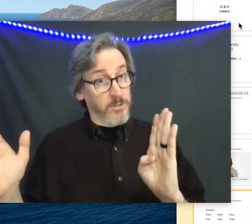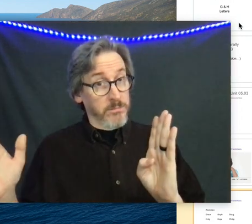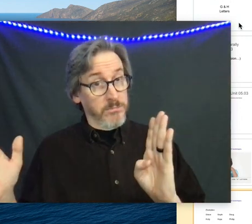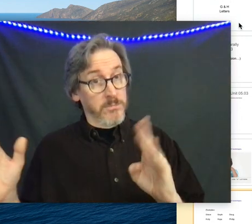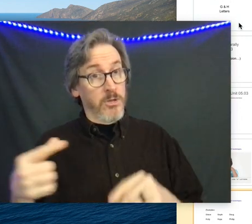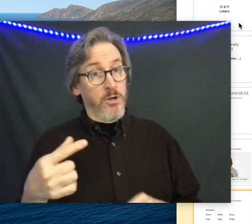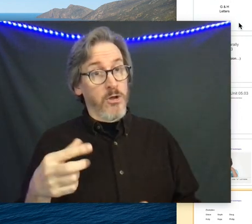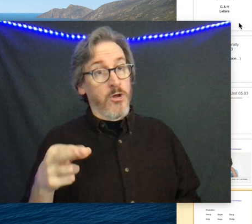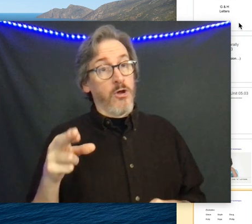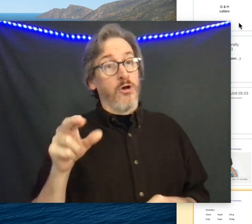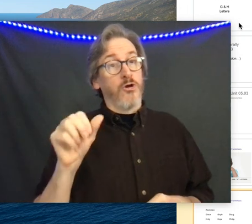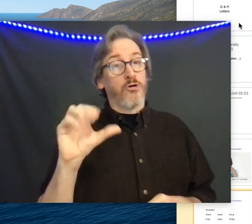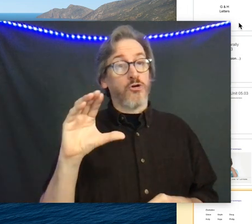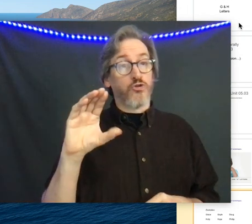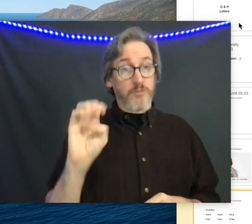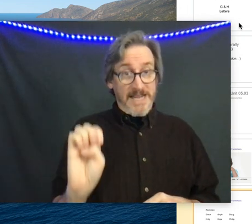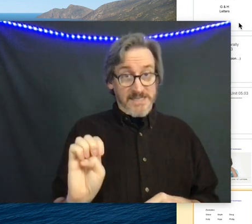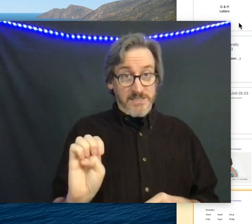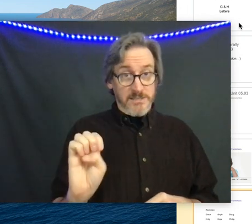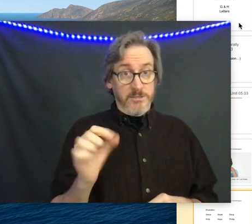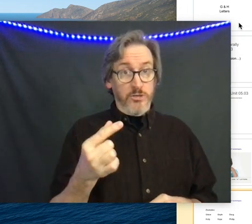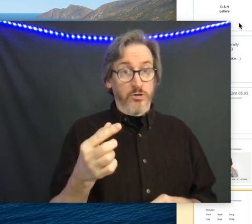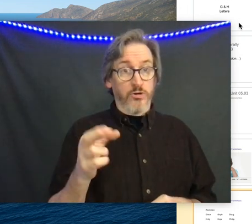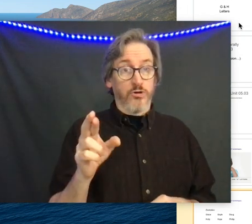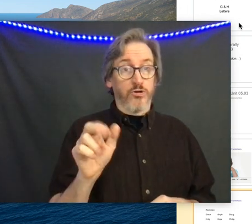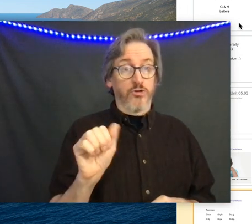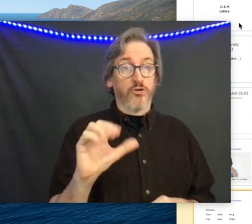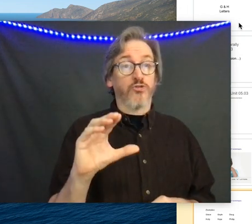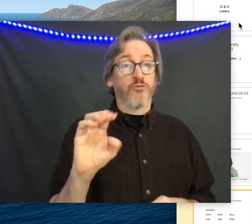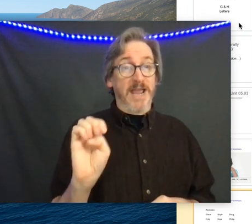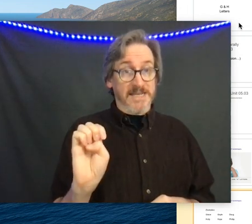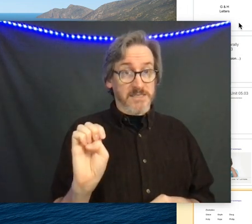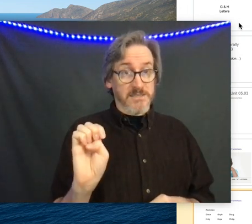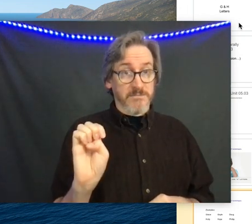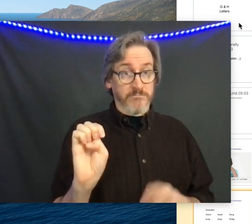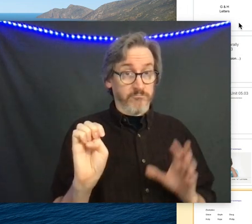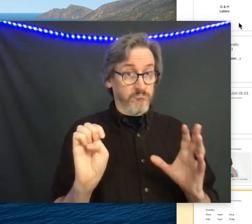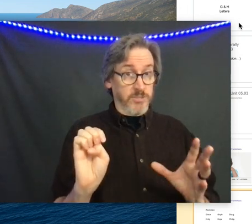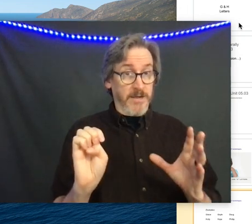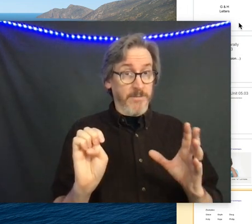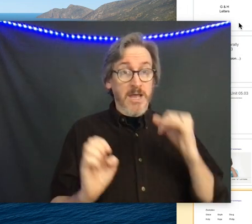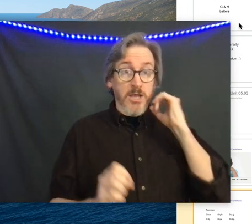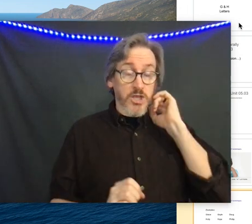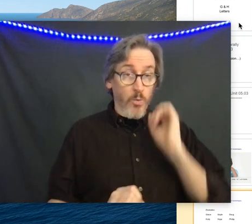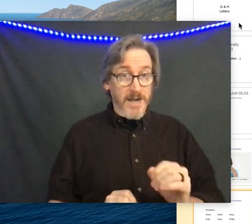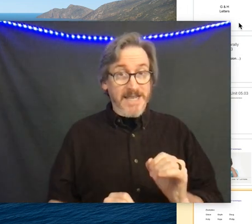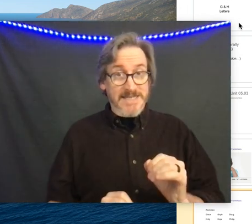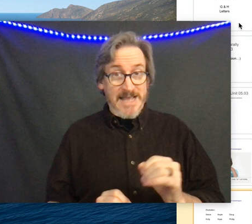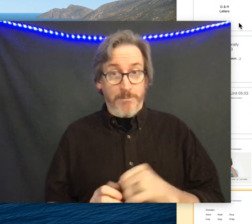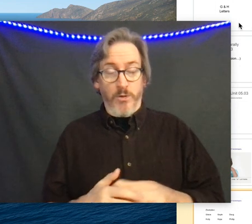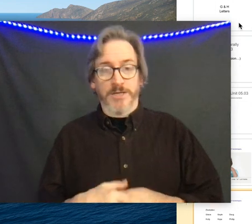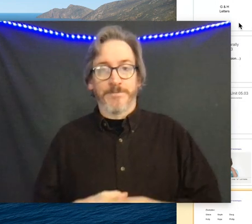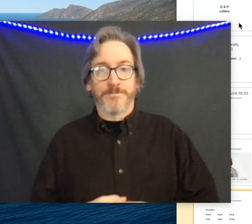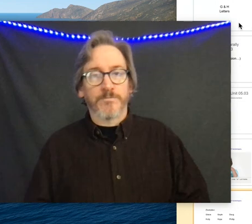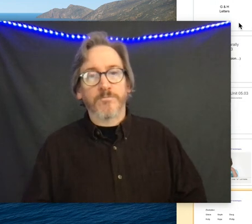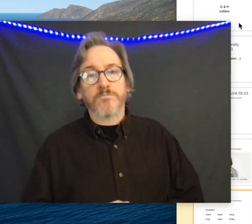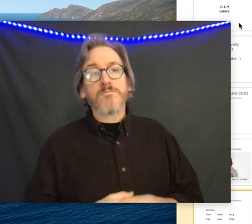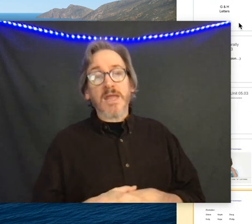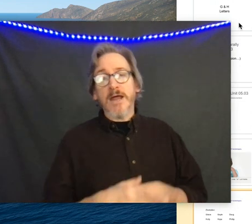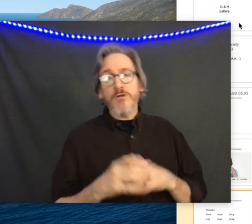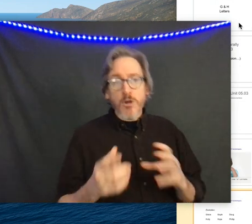syllable grace grace okay you want to get to that point